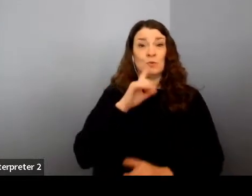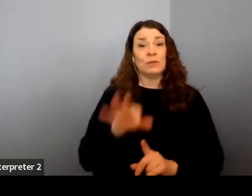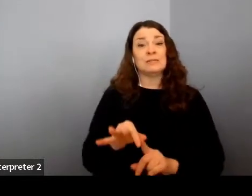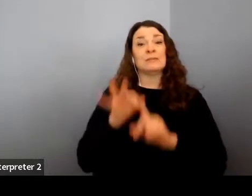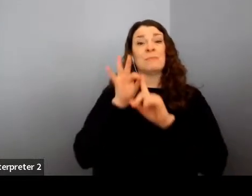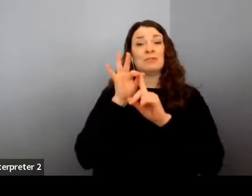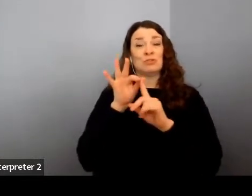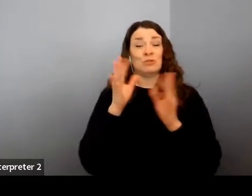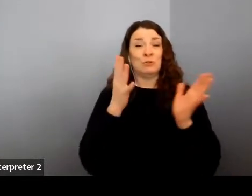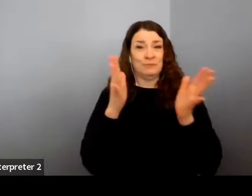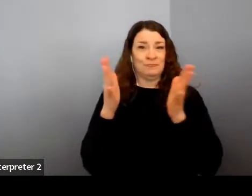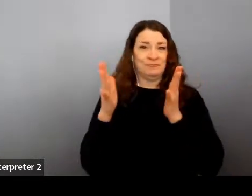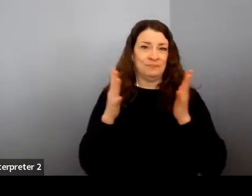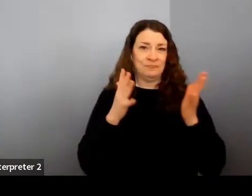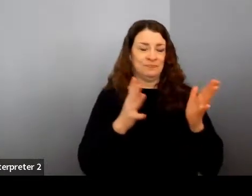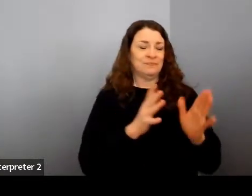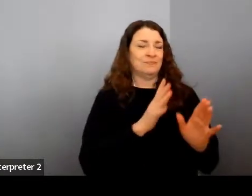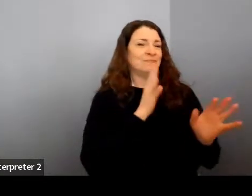absolutely special.